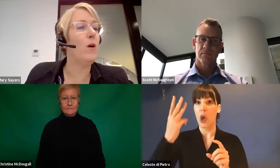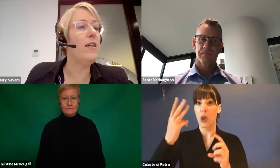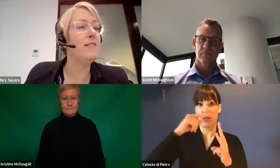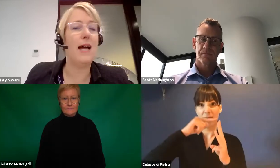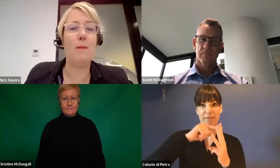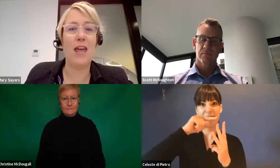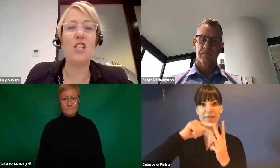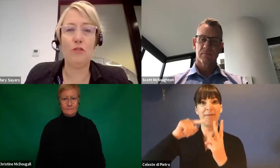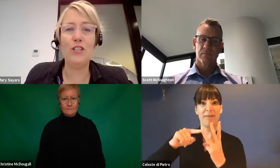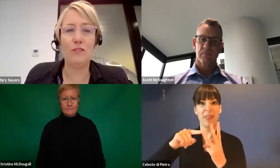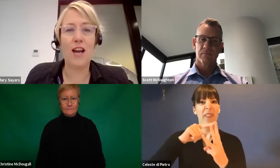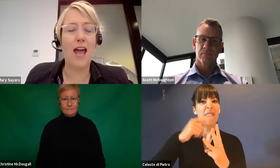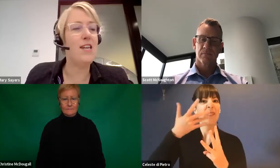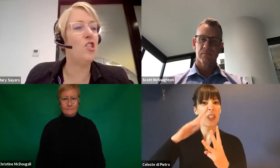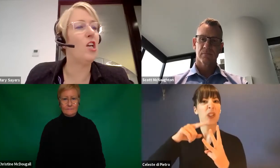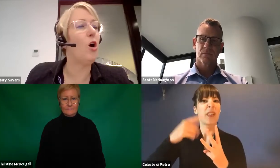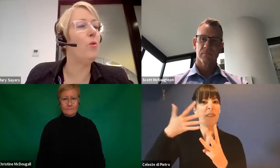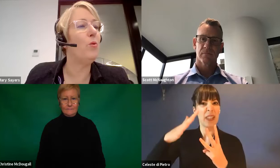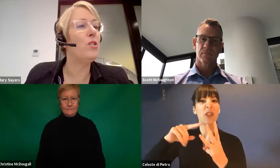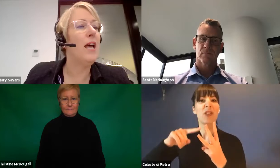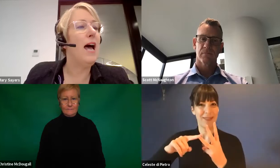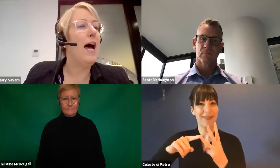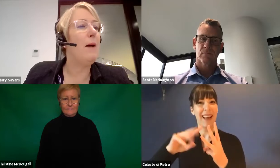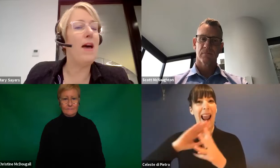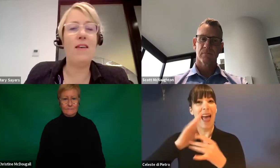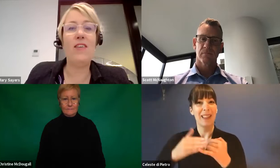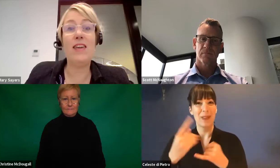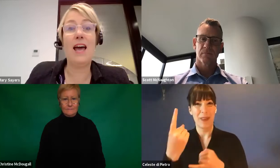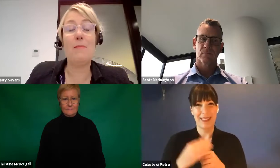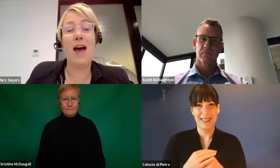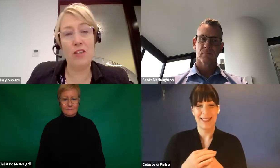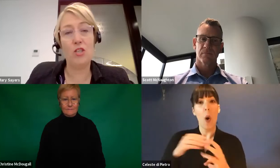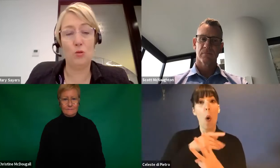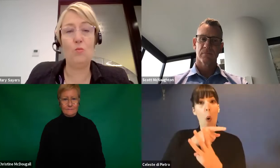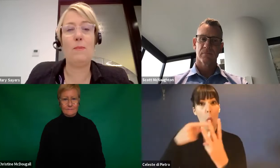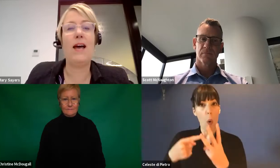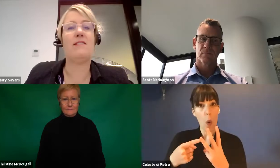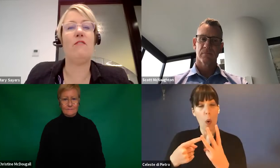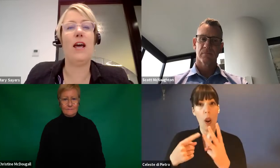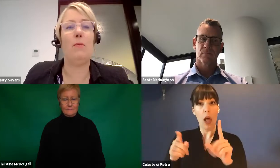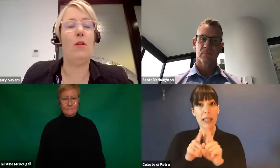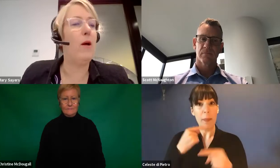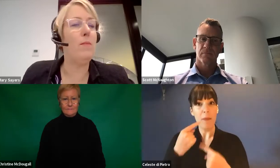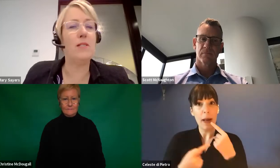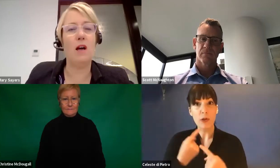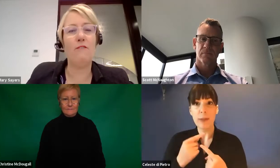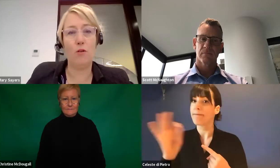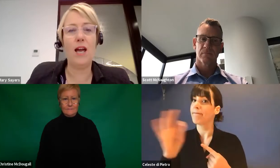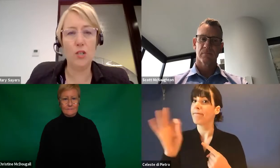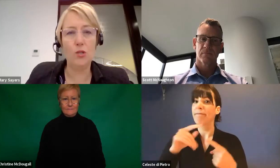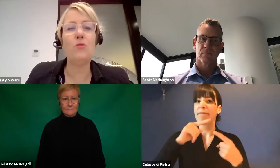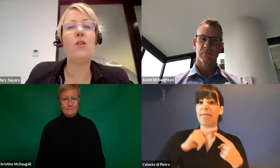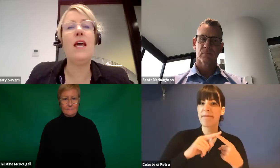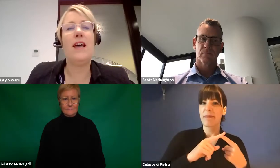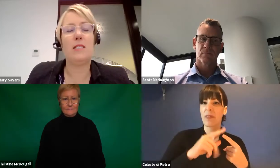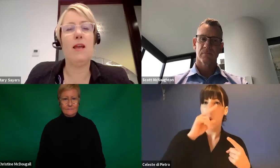few weeks, each for a different age cohort and the other two webinars are available on our website for